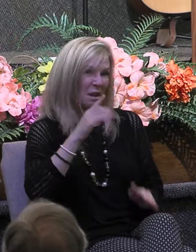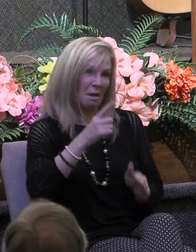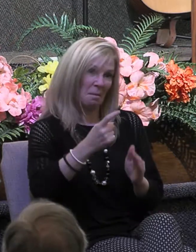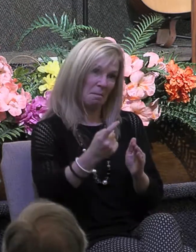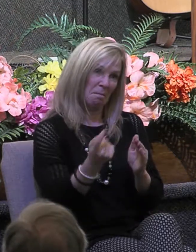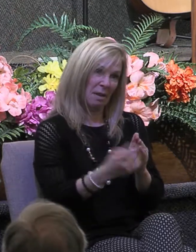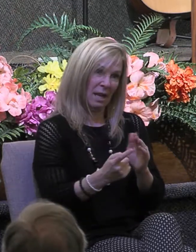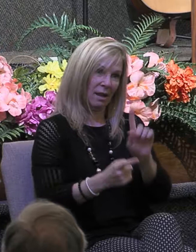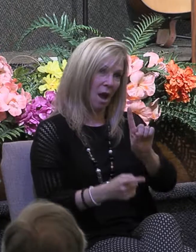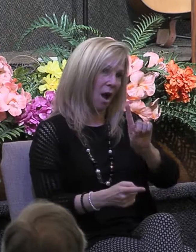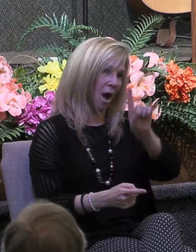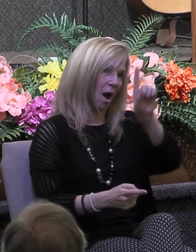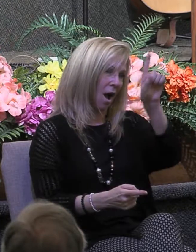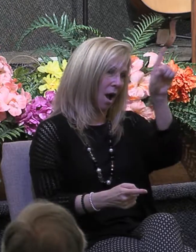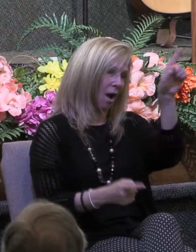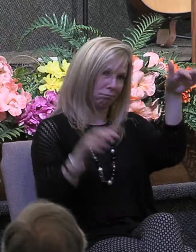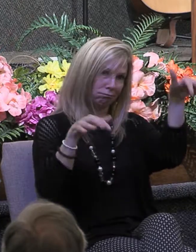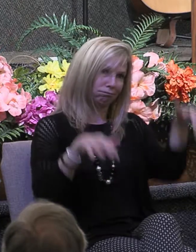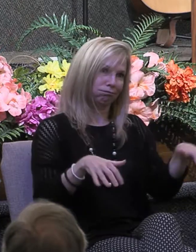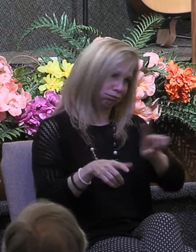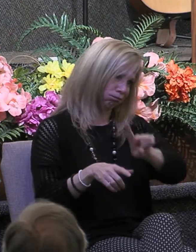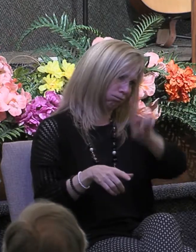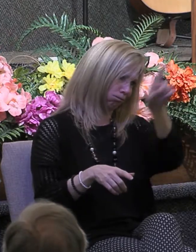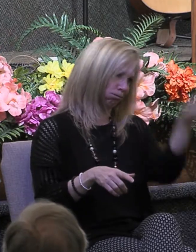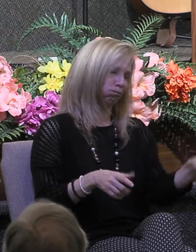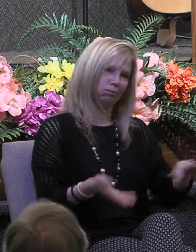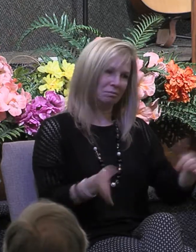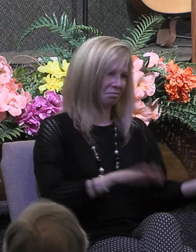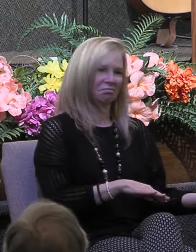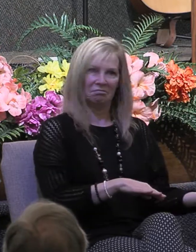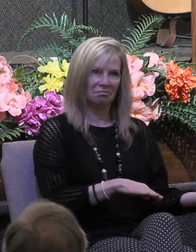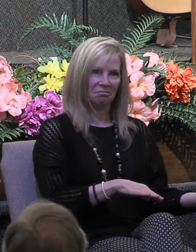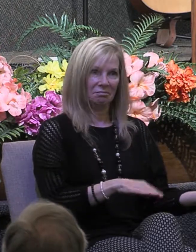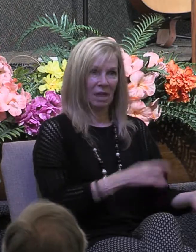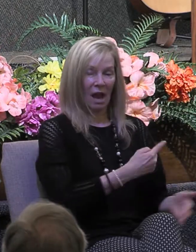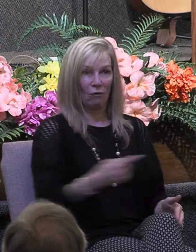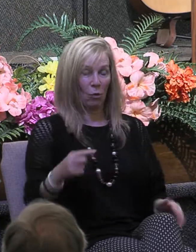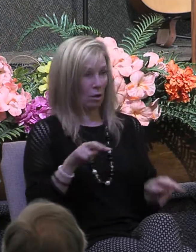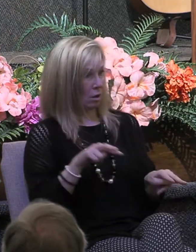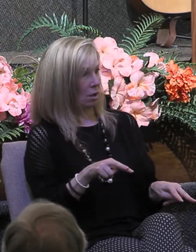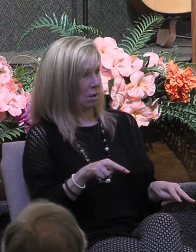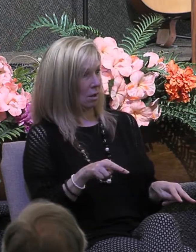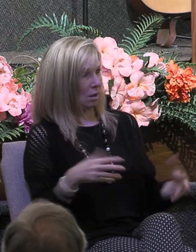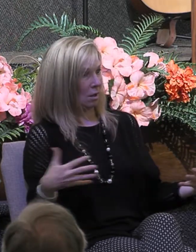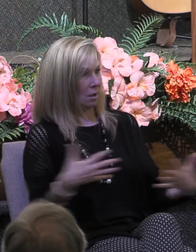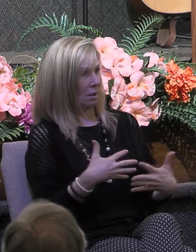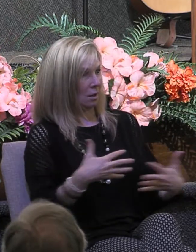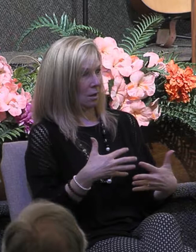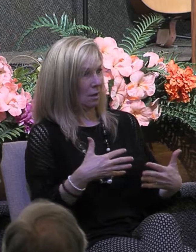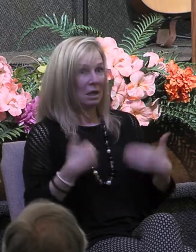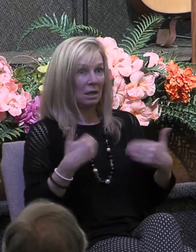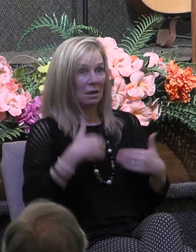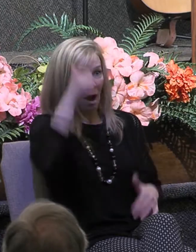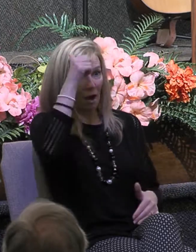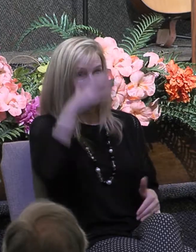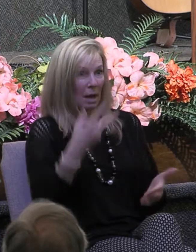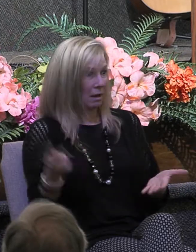and breathed his last and great fear came over all who heard it the young men got up covered him